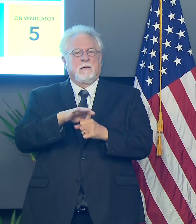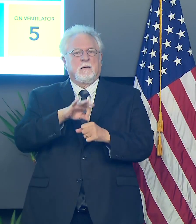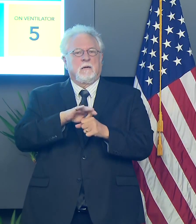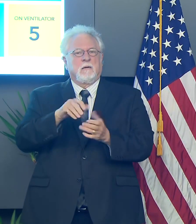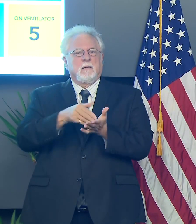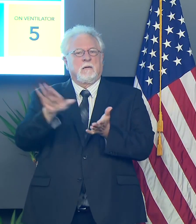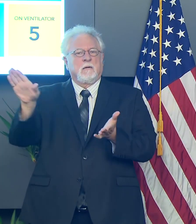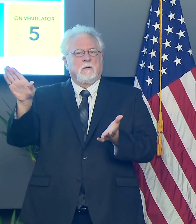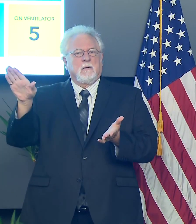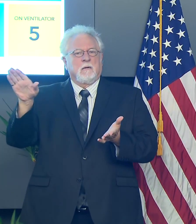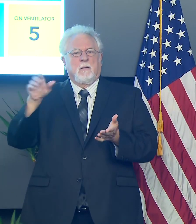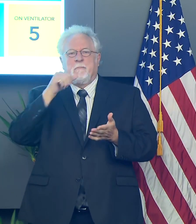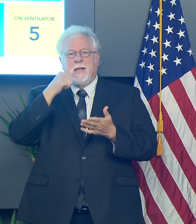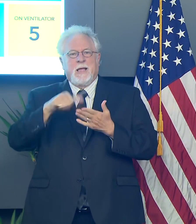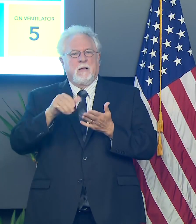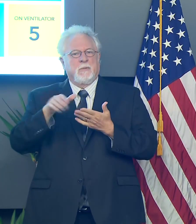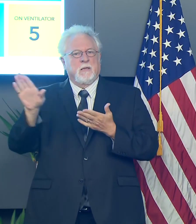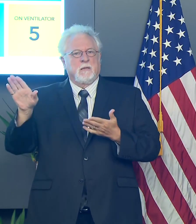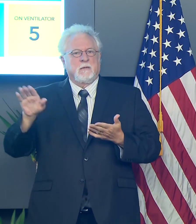an absentee ballot.